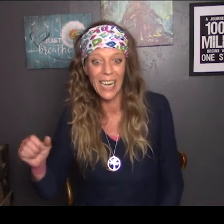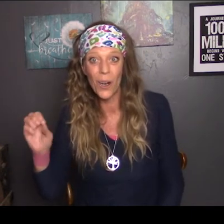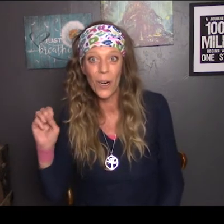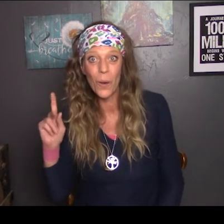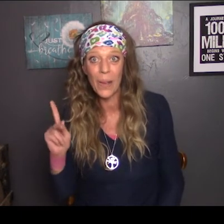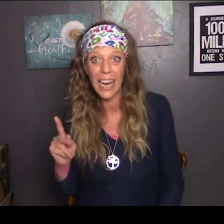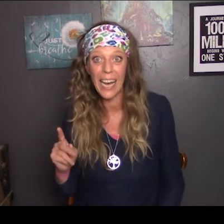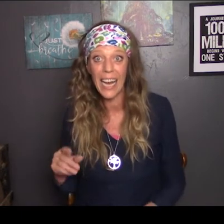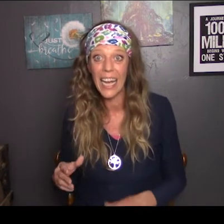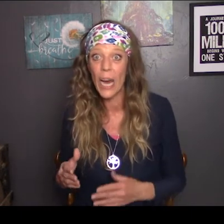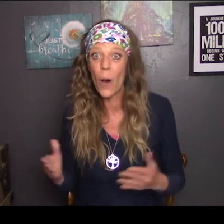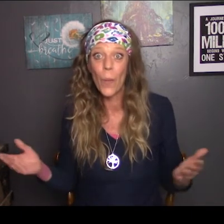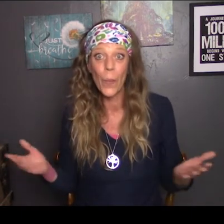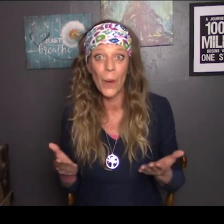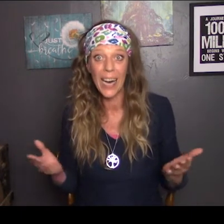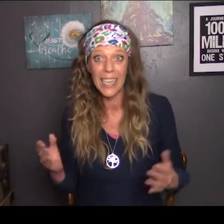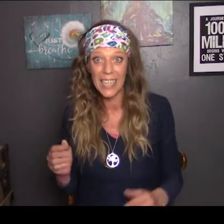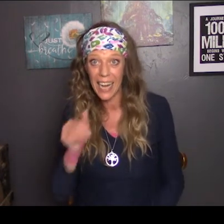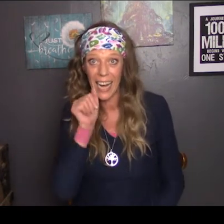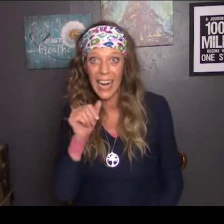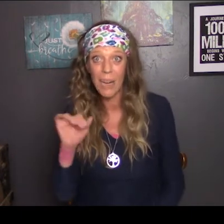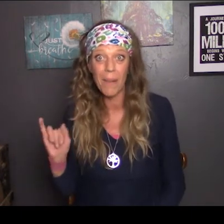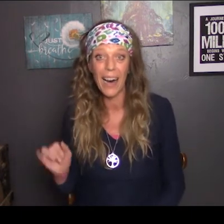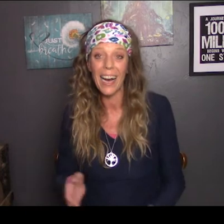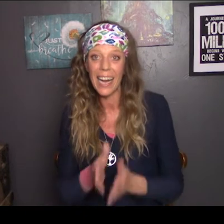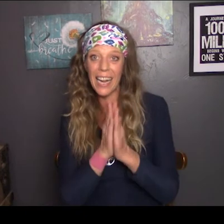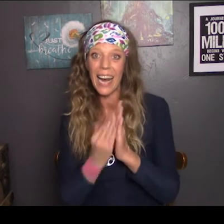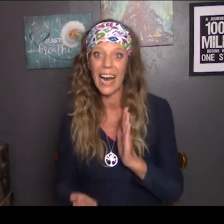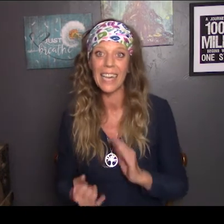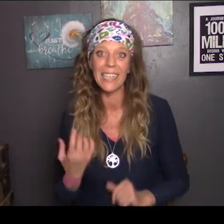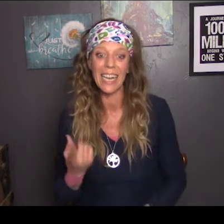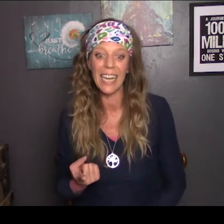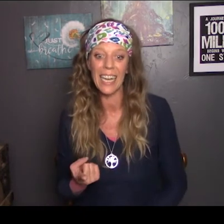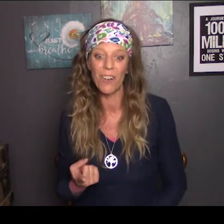Okay, what am I asking you?